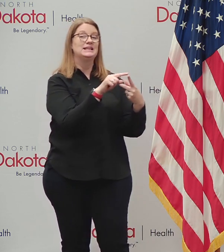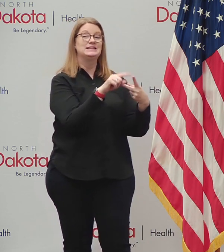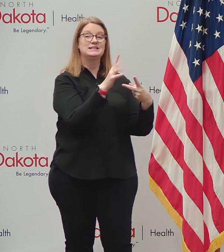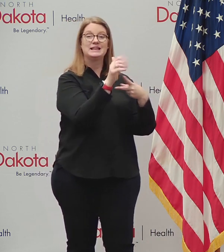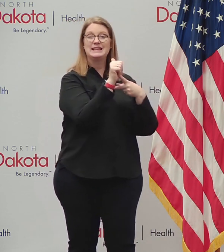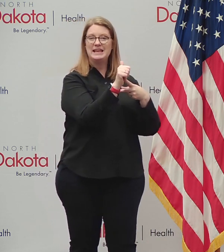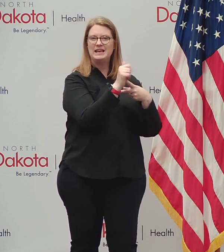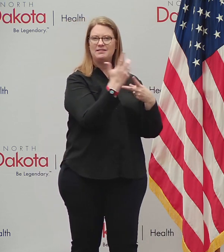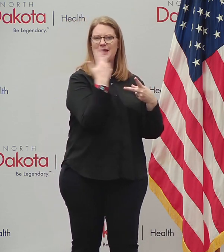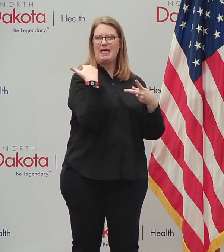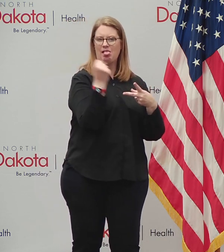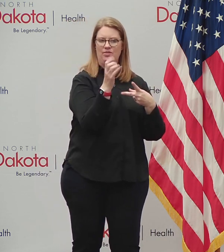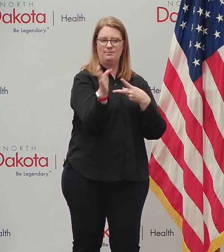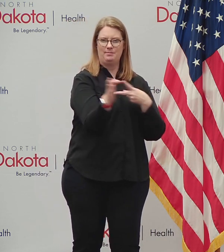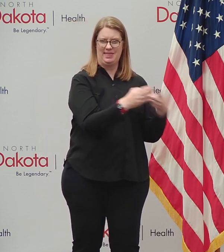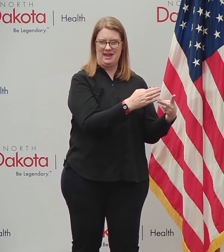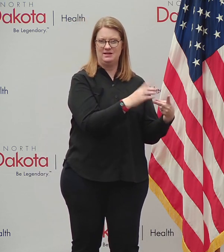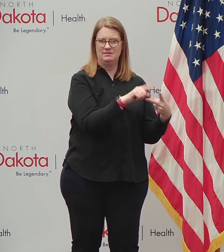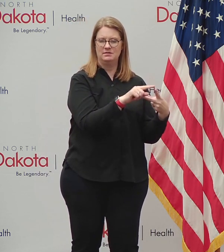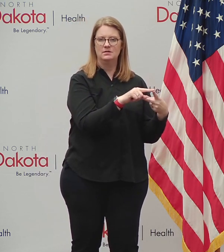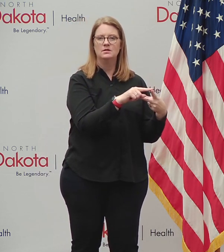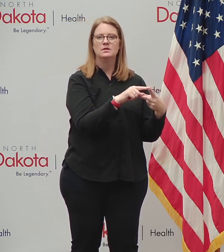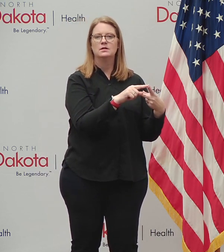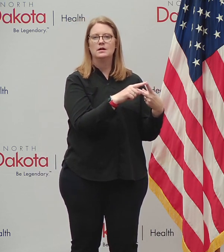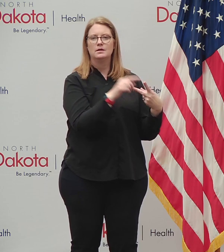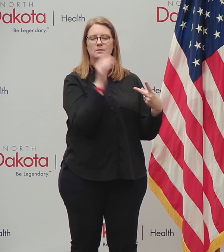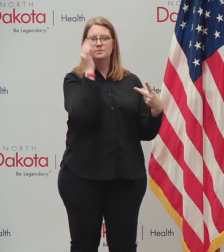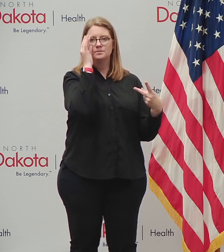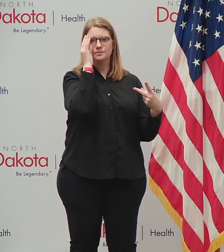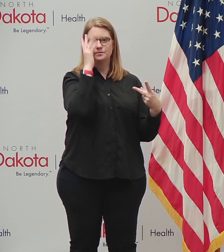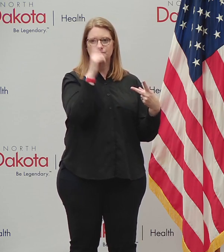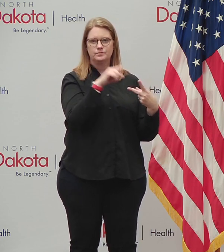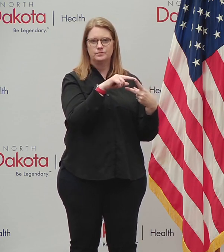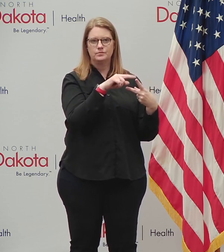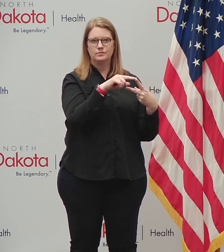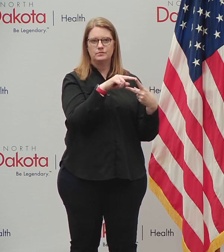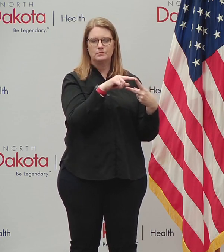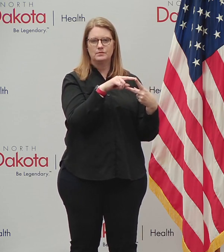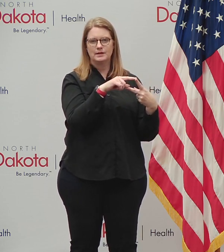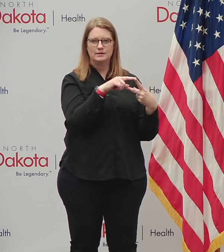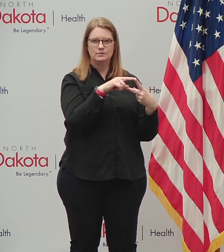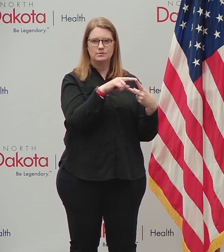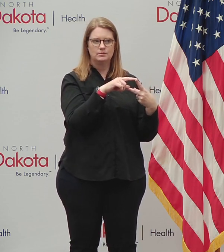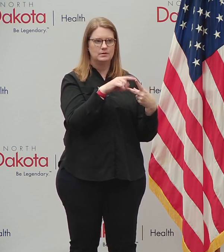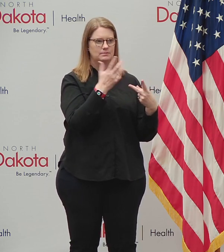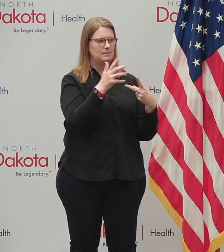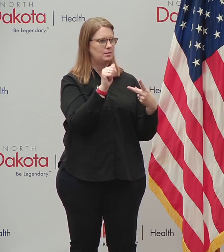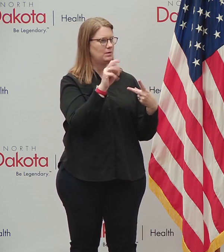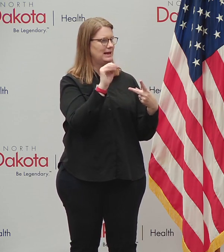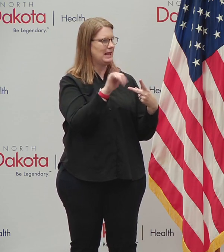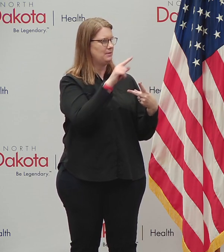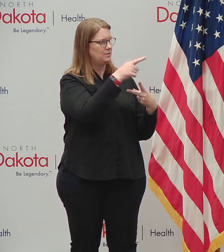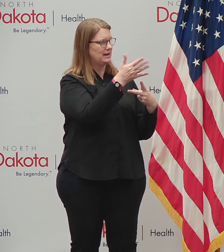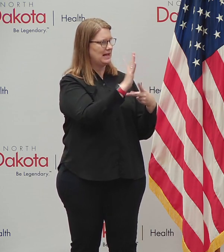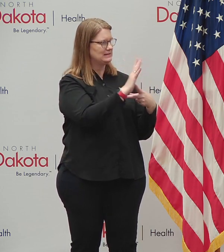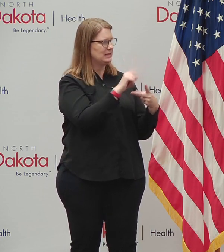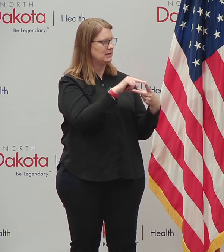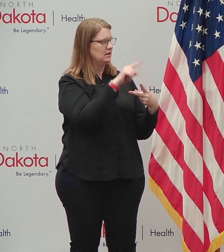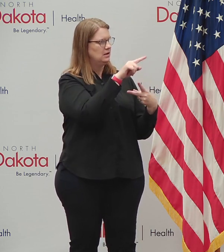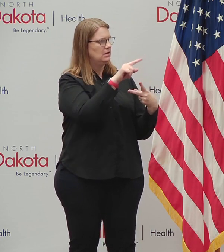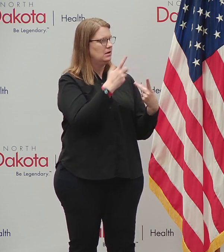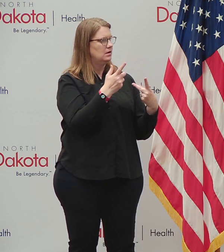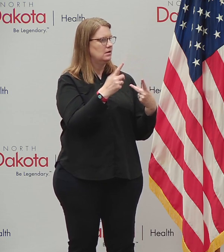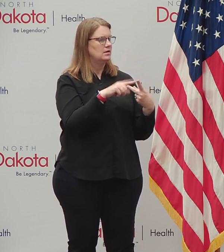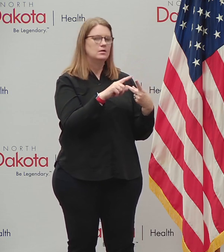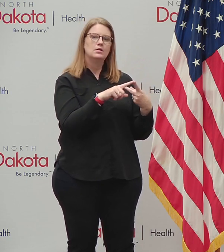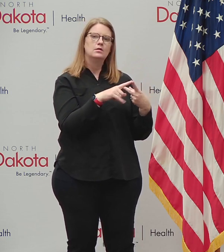this health strategy, uh, which really relates to part of the question. I think of sort of what Amy might've been getting at early on, which is, you know,